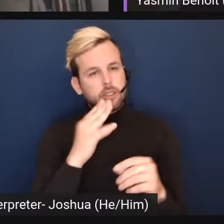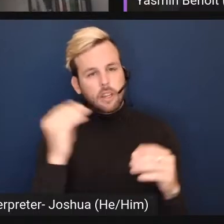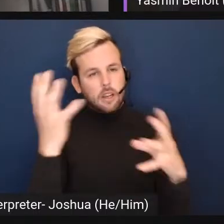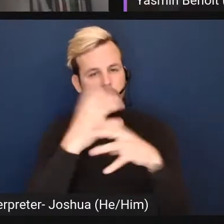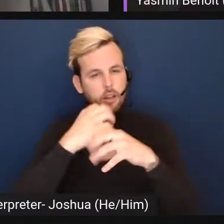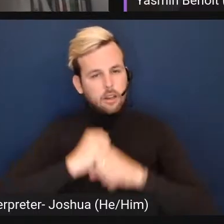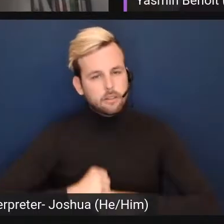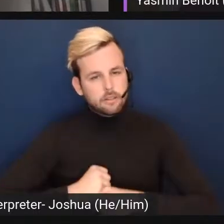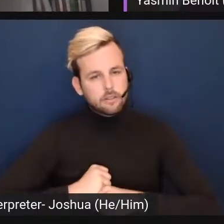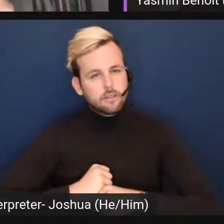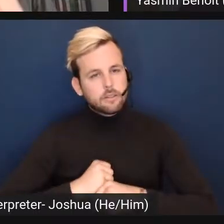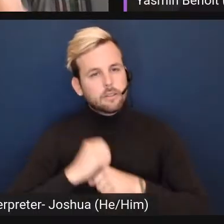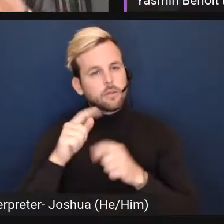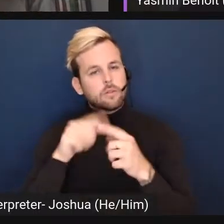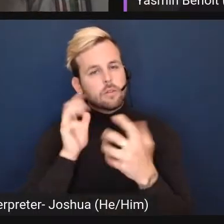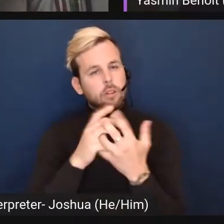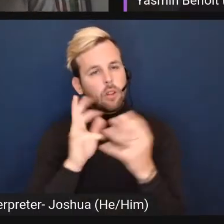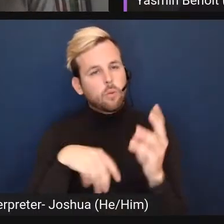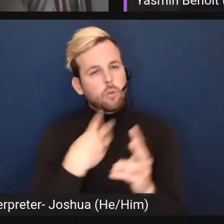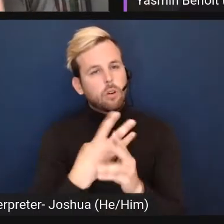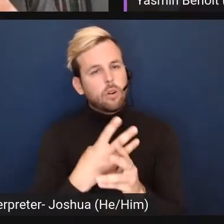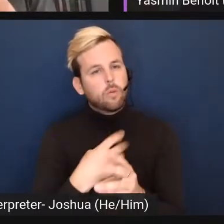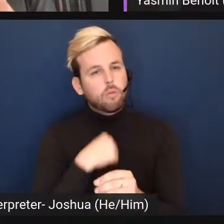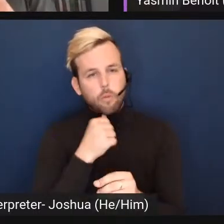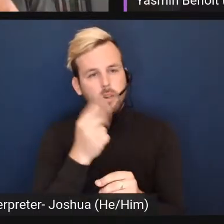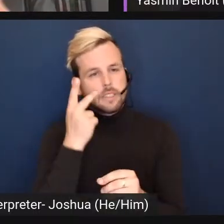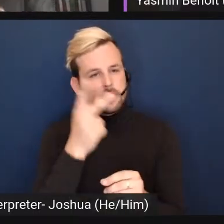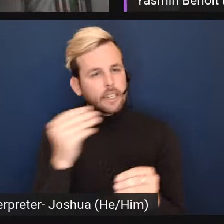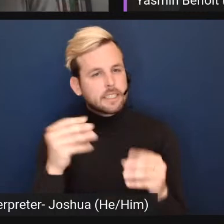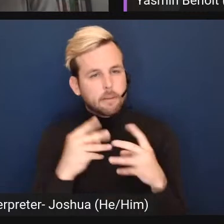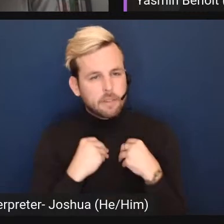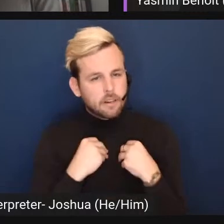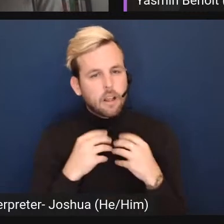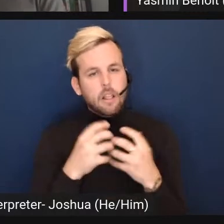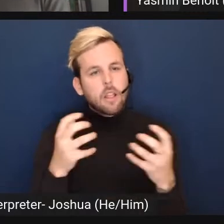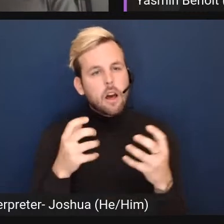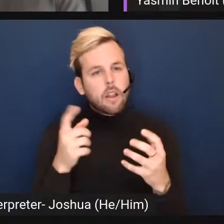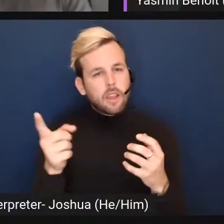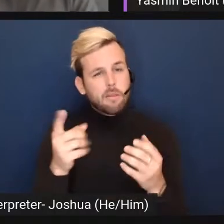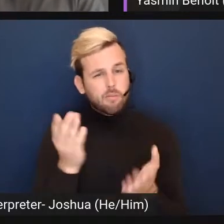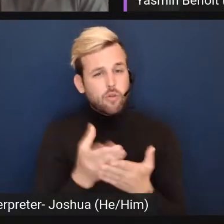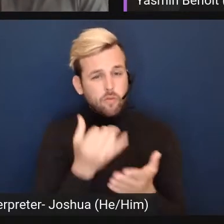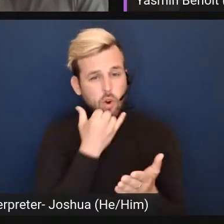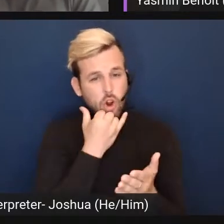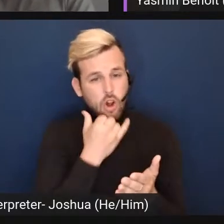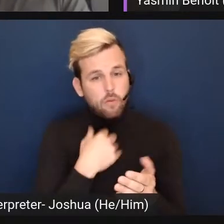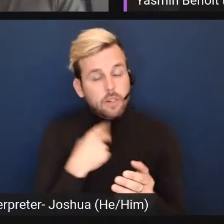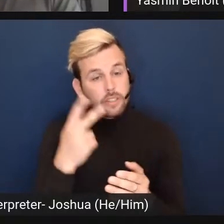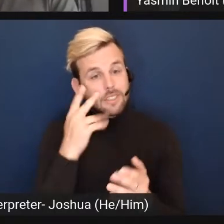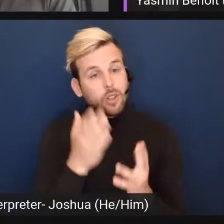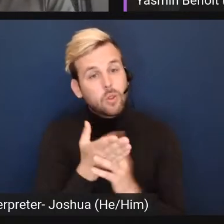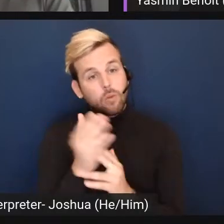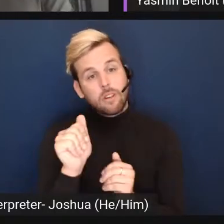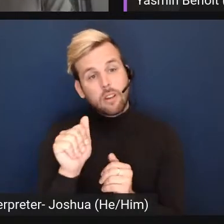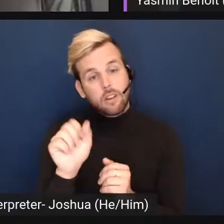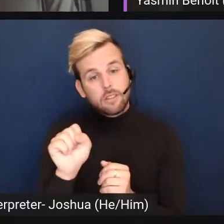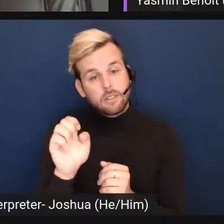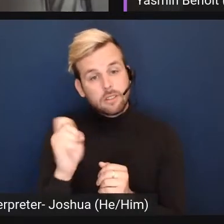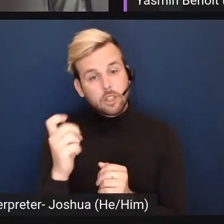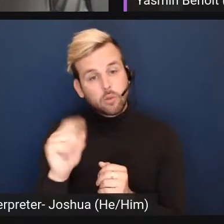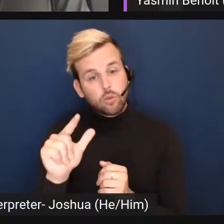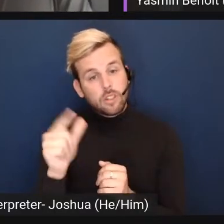hide it to be comprehensible to the world we wouldn't be seen and accepted um i think a lot of them proven wrong what we've seen throughout asexual history is that